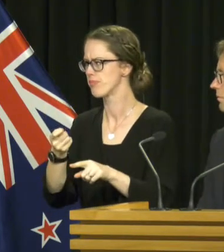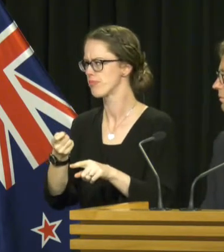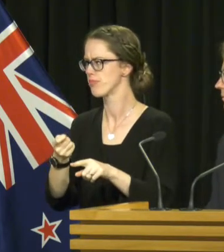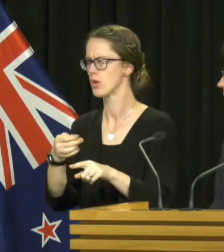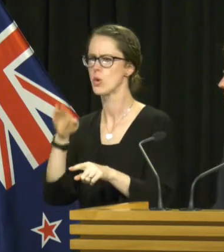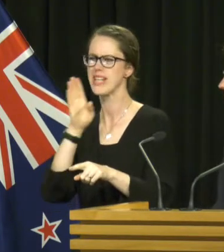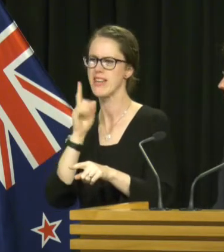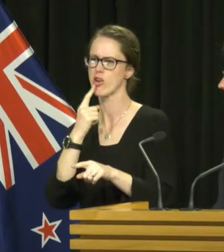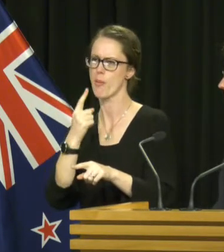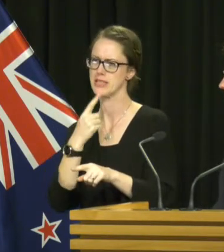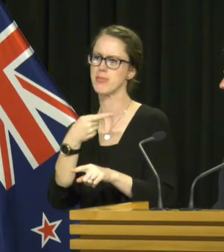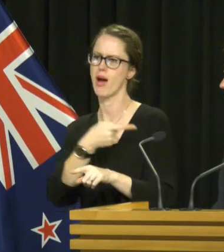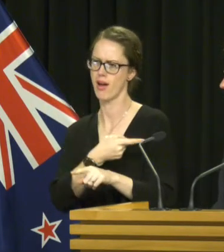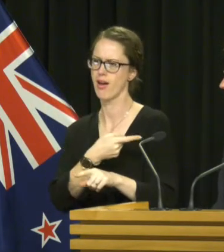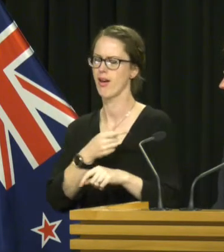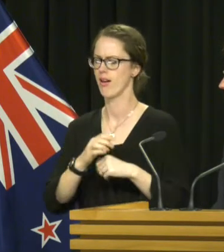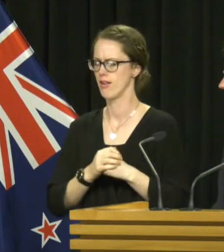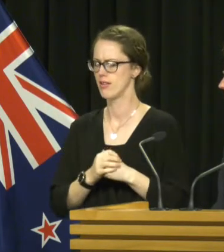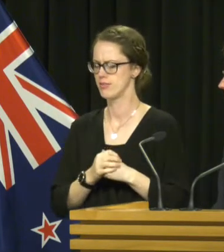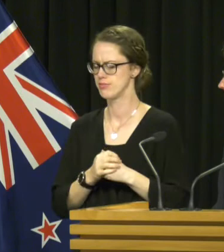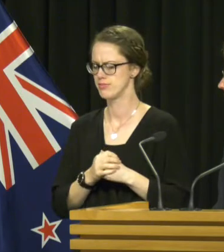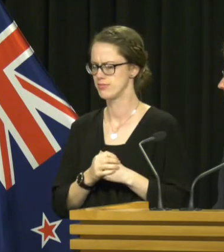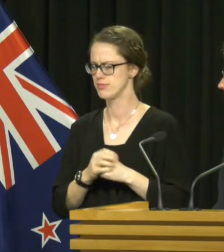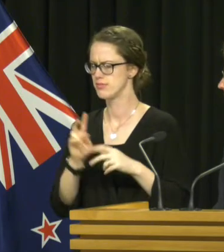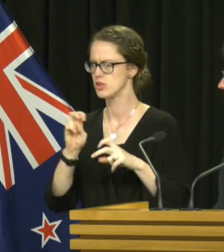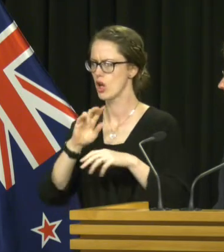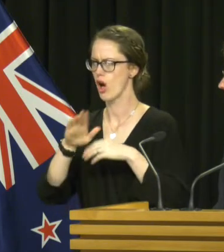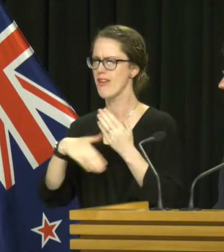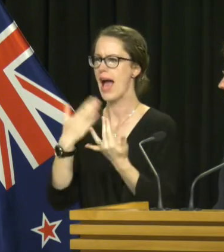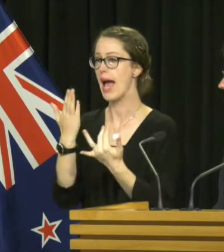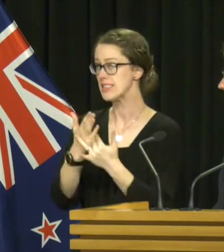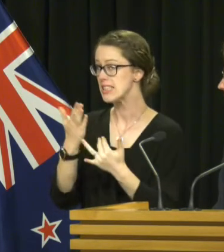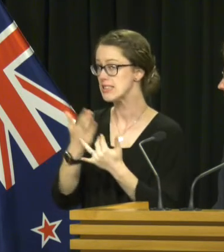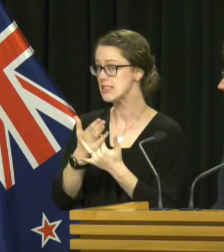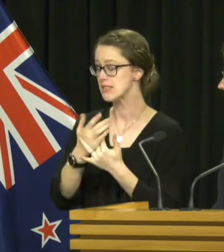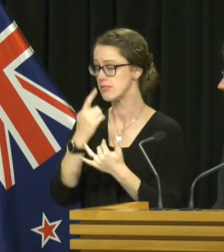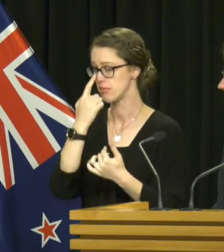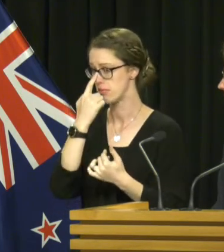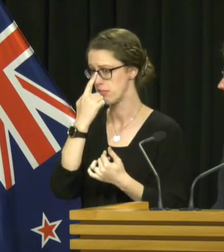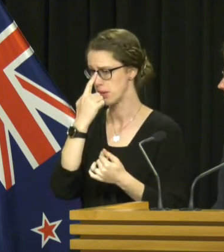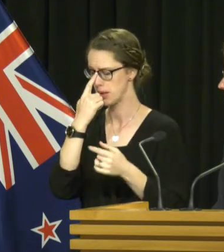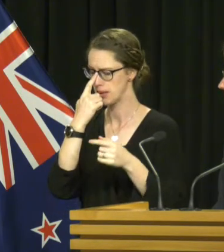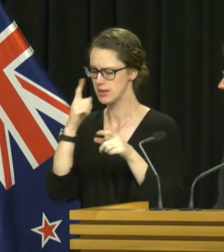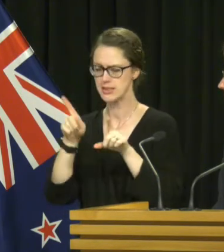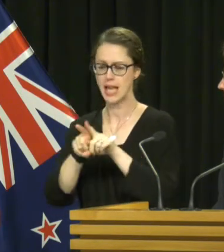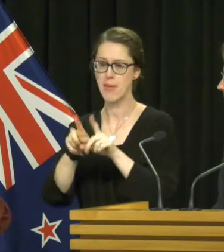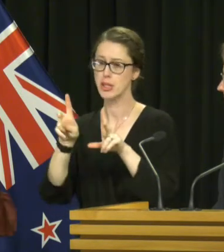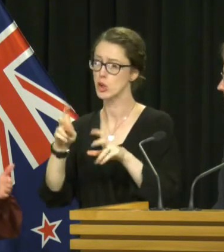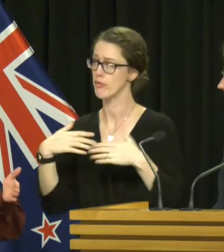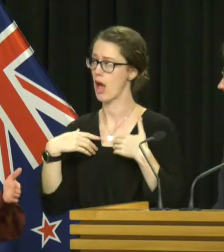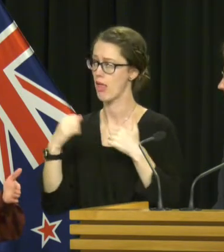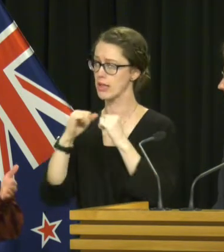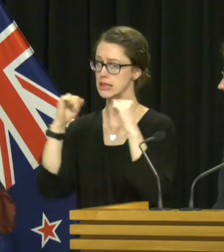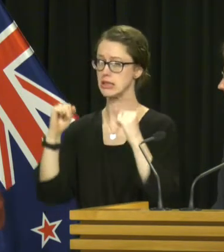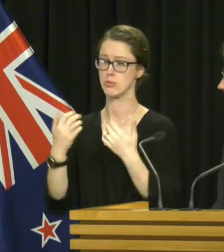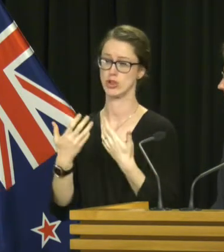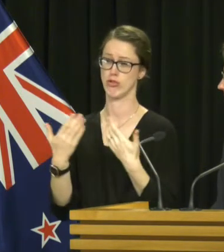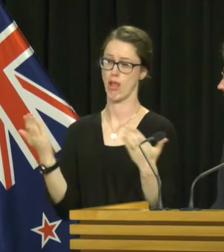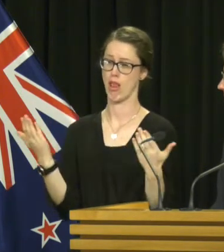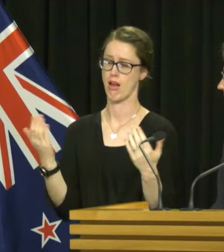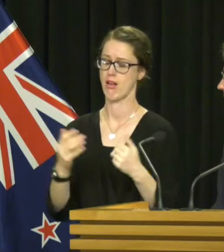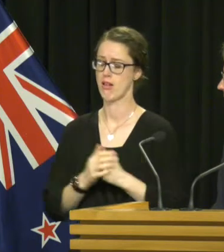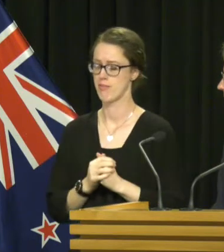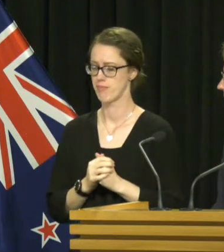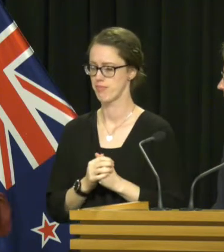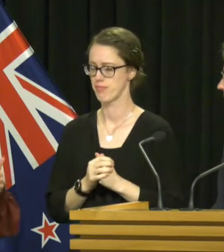the comments made by the Deputy General, have been that issue around access. And it's the same issue that we have in our health system generally. We